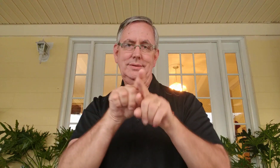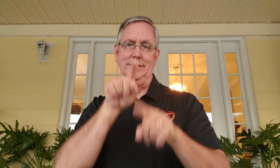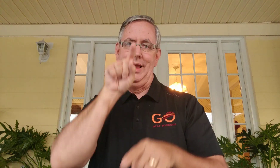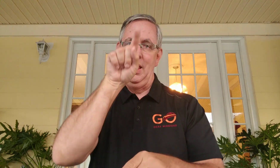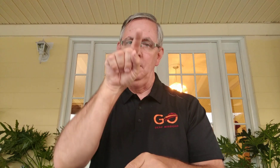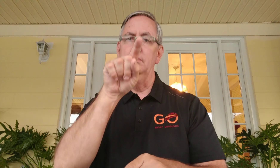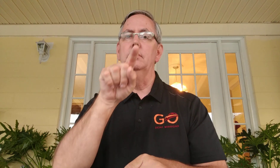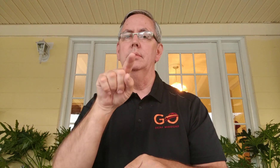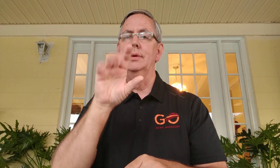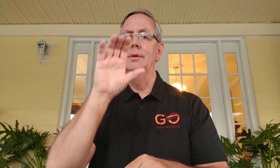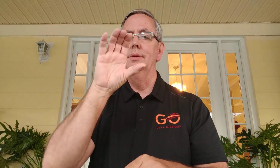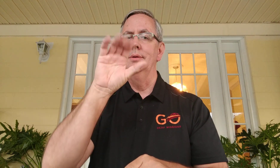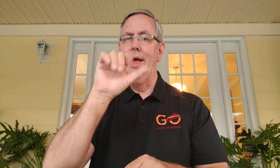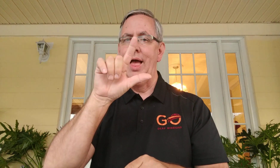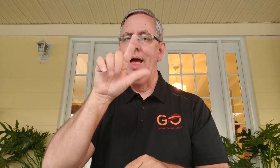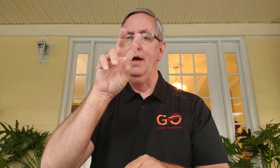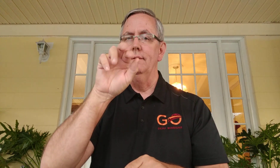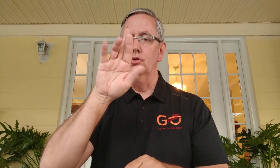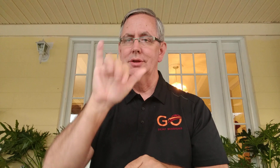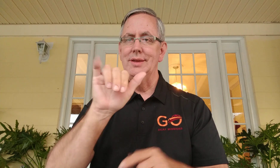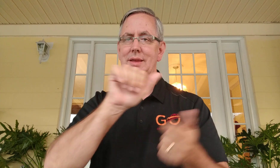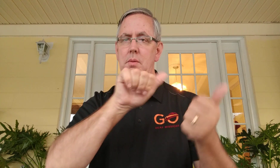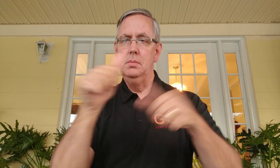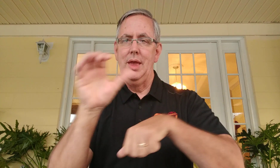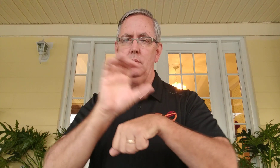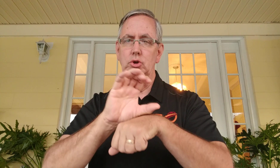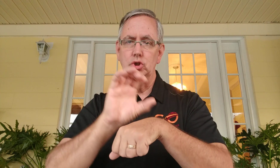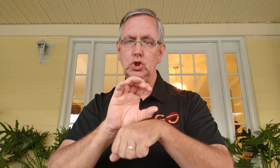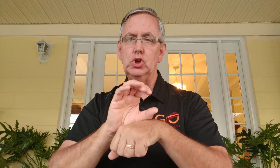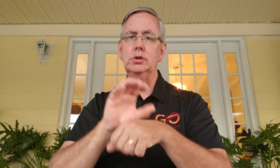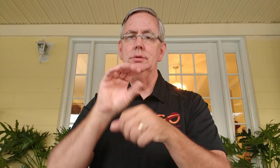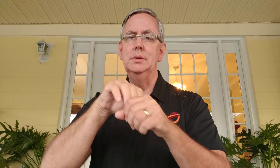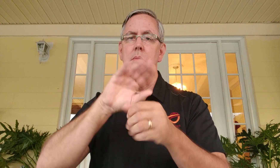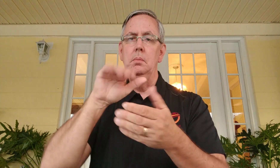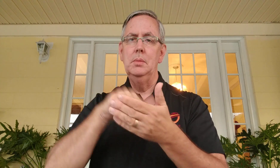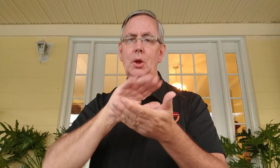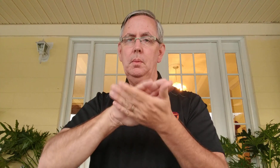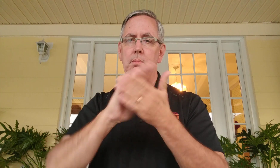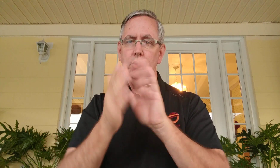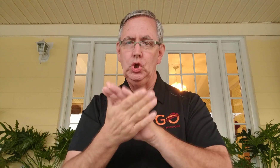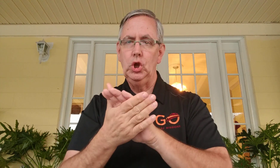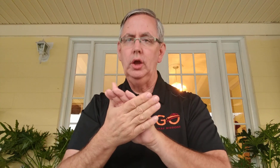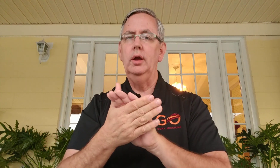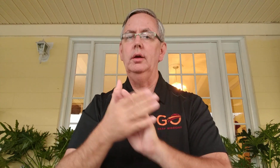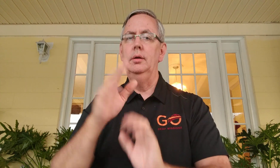also watch it live streamed on Facebook, Calvary Baptist Church of Middleburg,